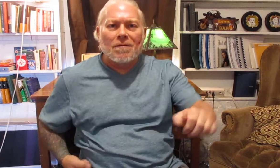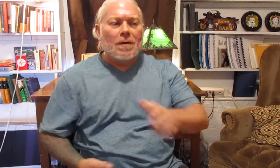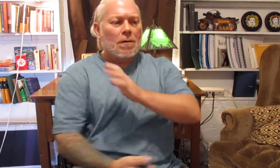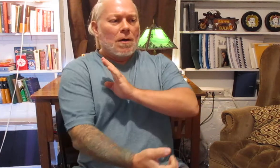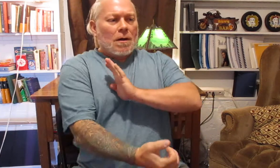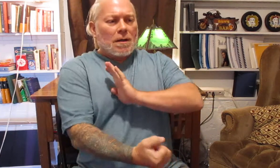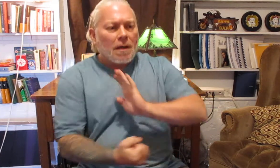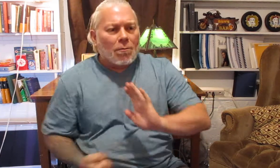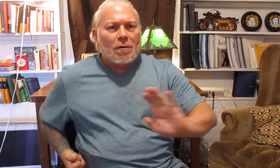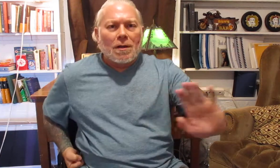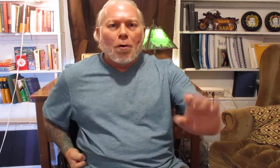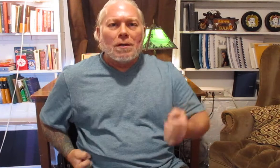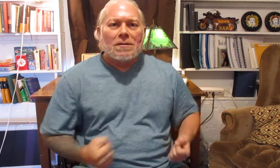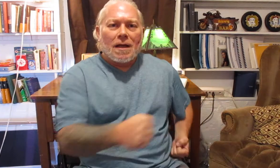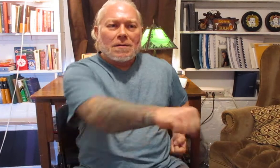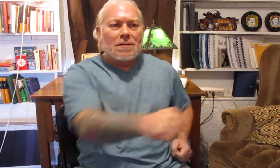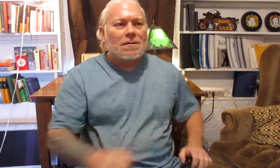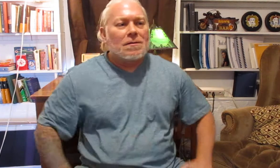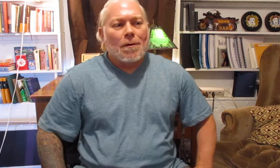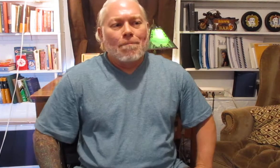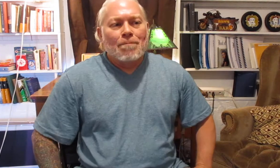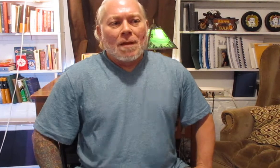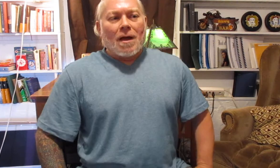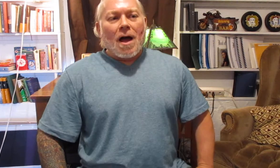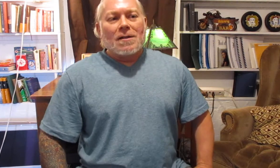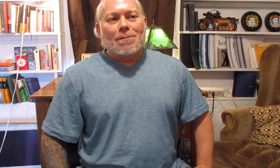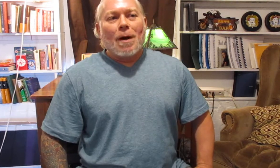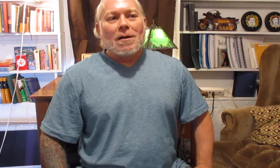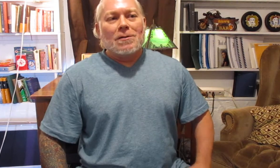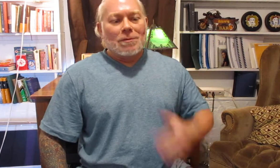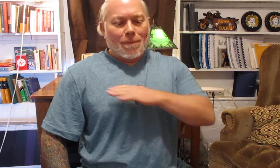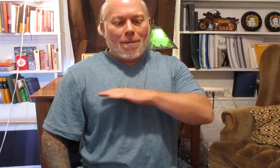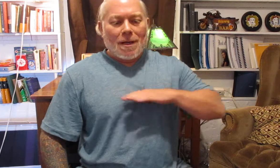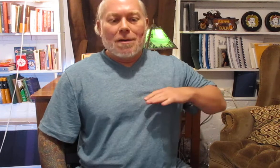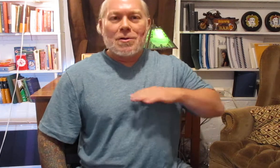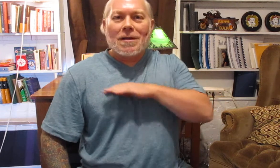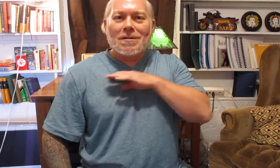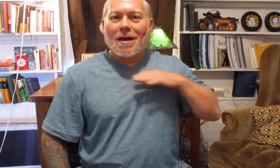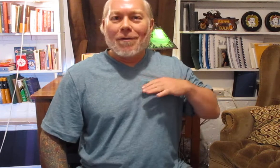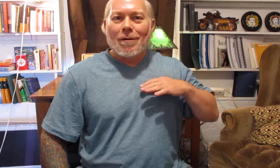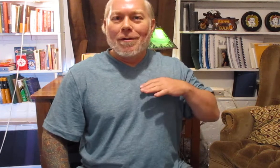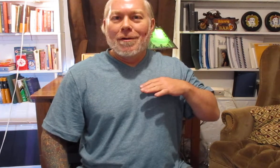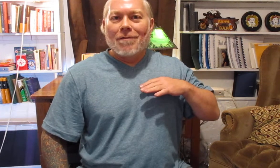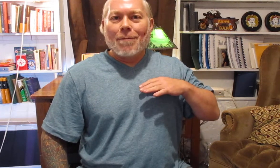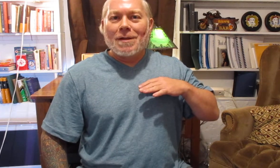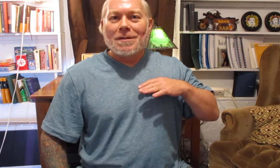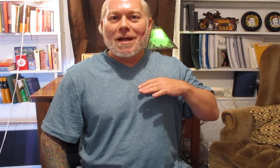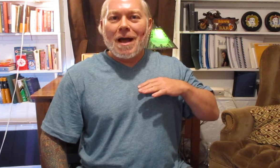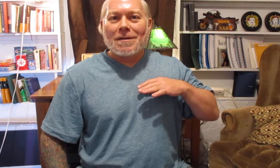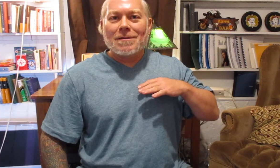fu you get really low in the stances and so the highest punch was maybe chest level from these attacks you